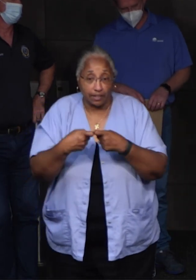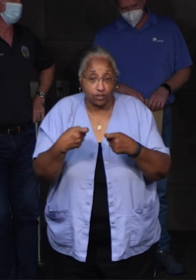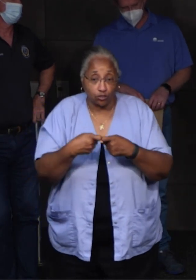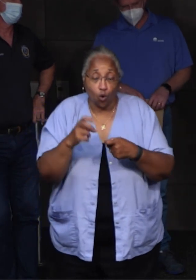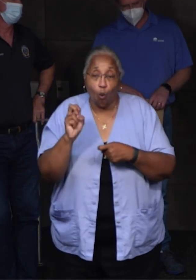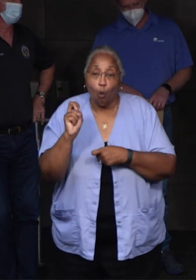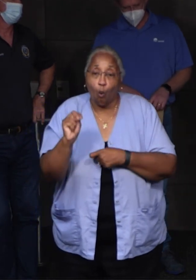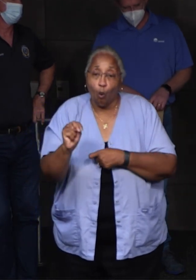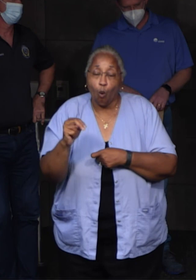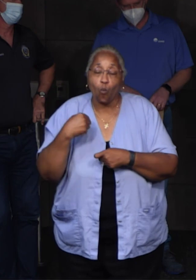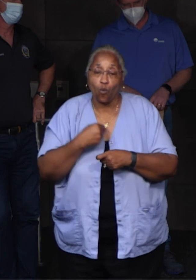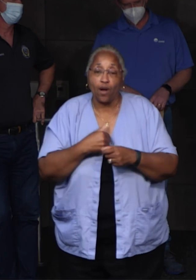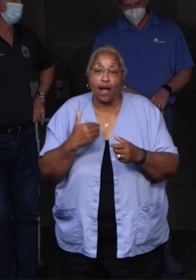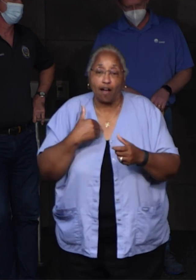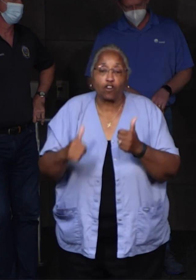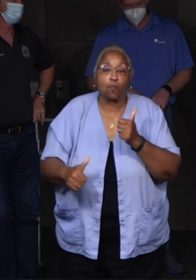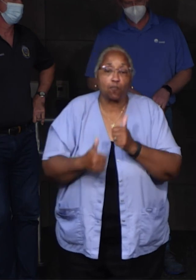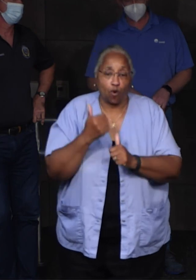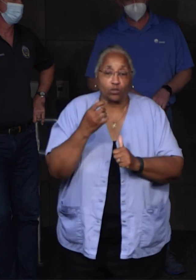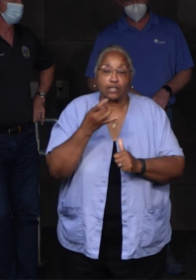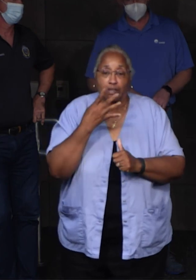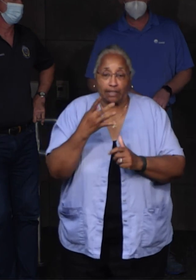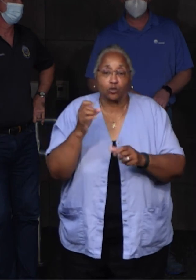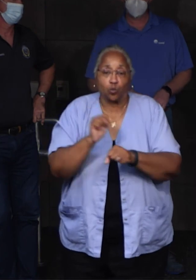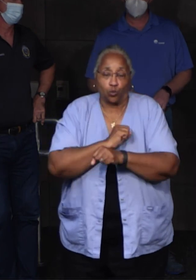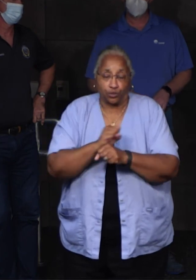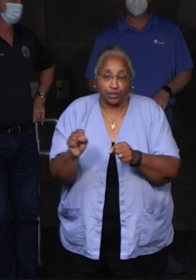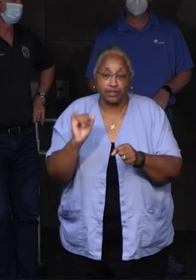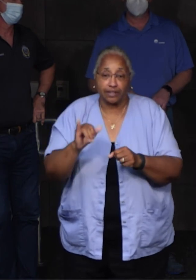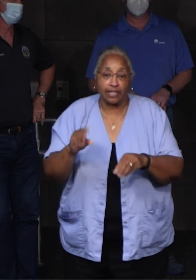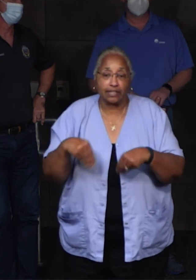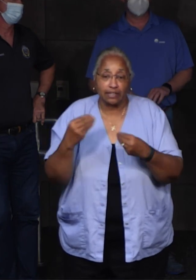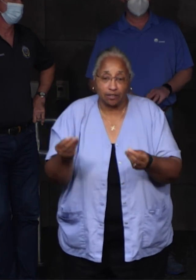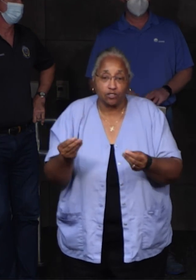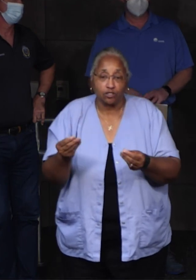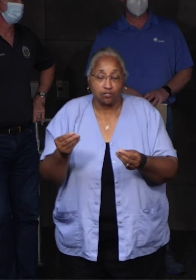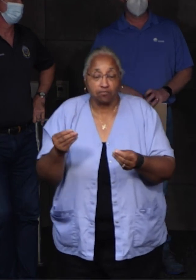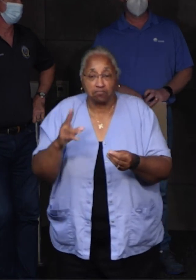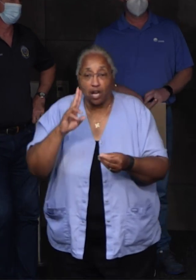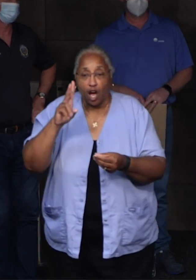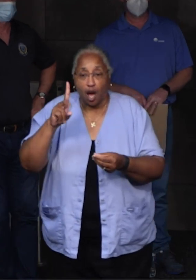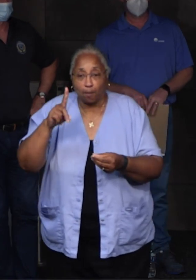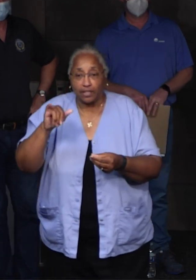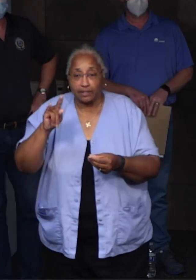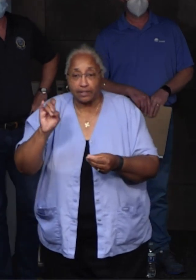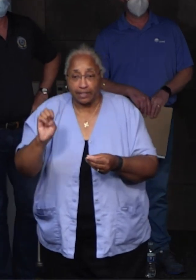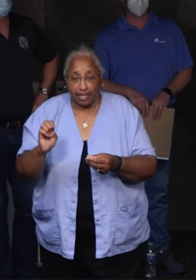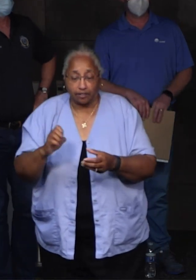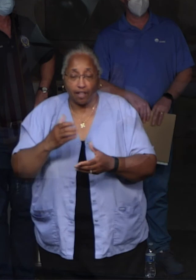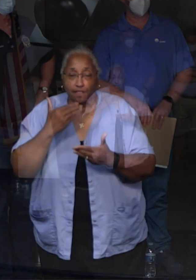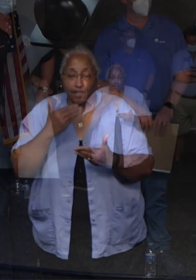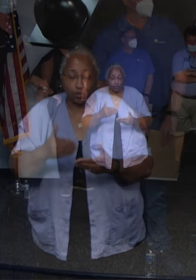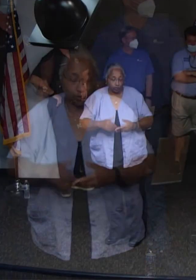can at least have most of those signals operational. And that gives you an update of where we are with Public Works. Thank you.